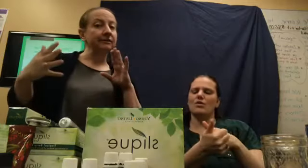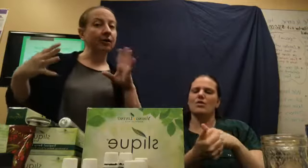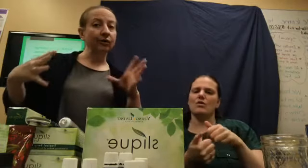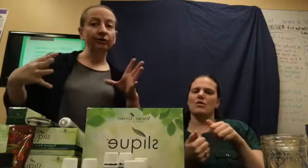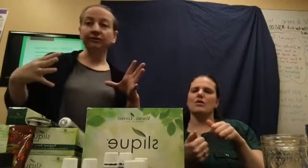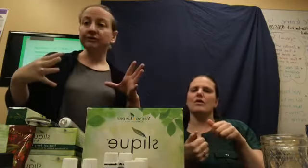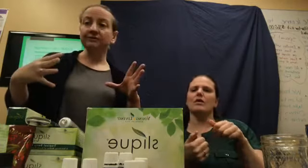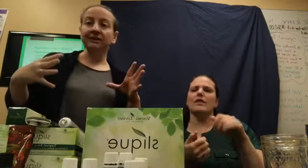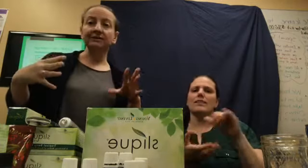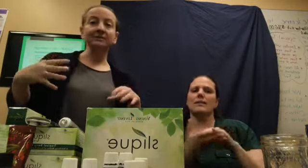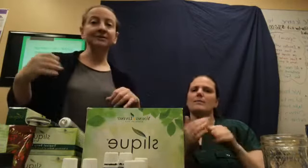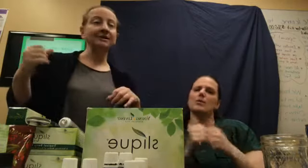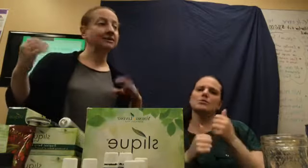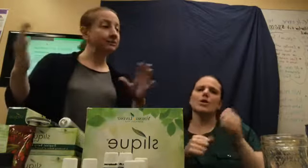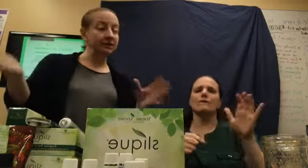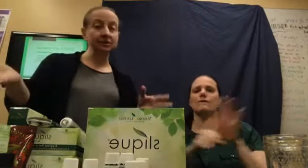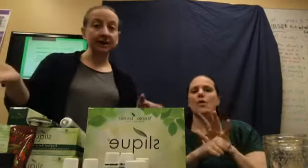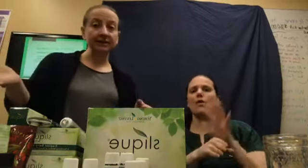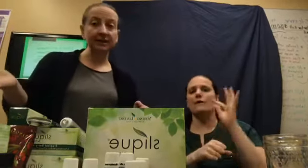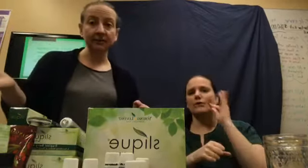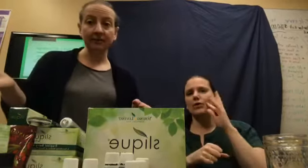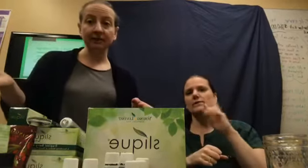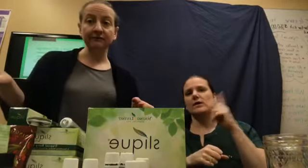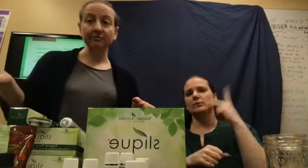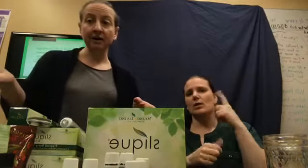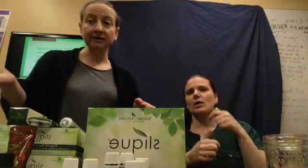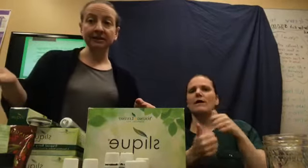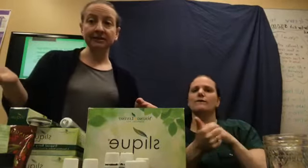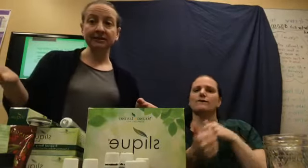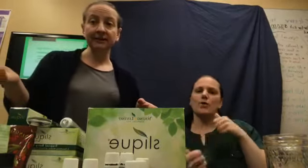whole fruits and vegetables. I really try to stay away from processed stuff.